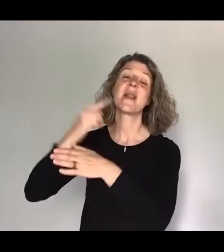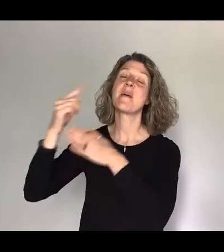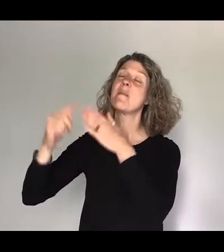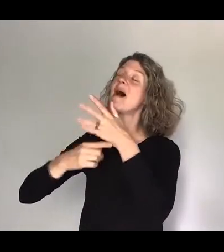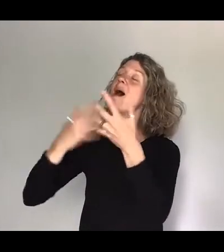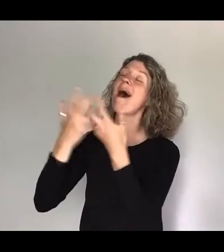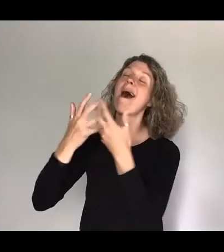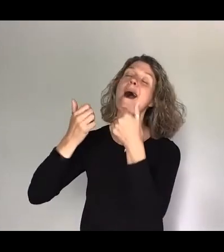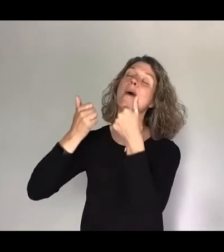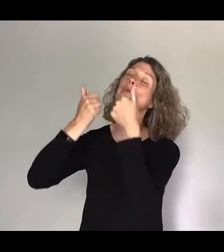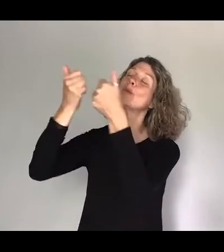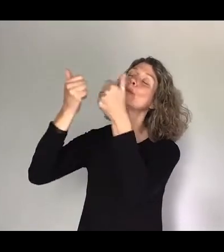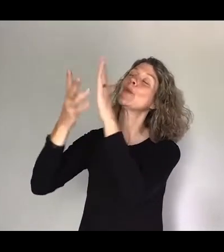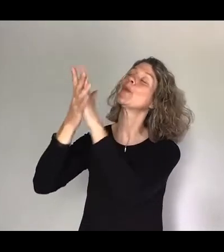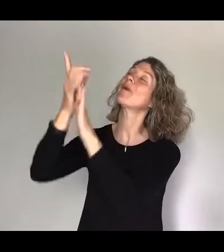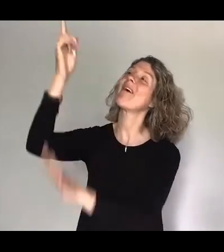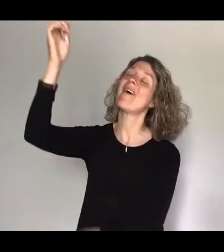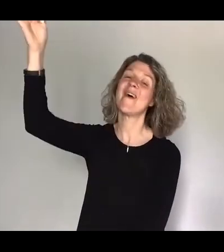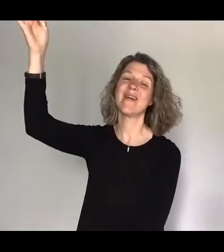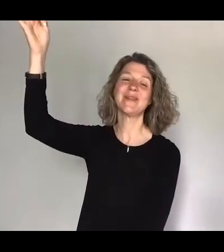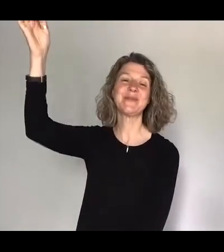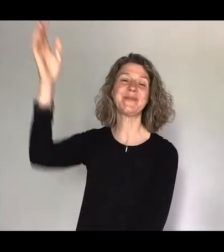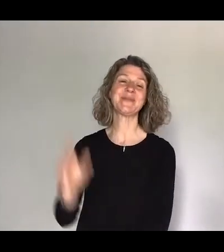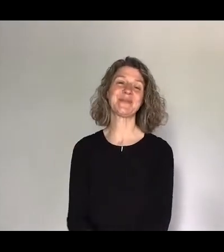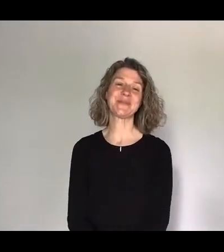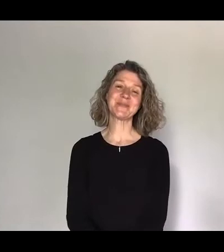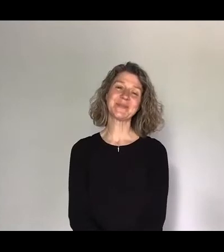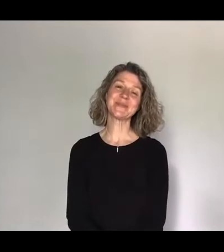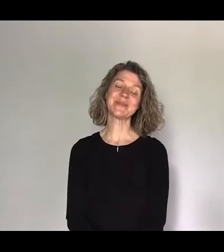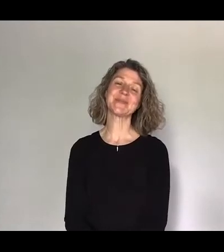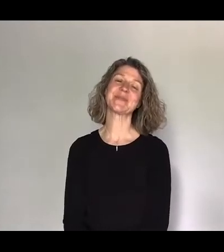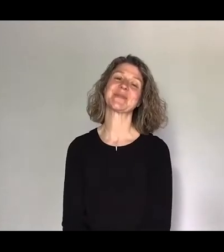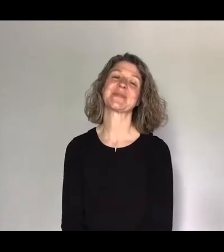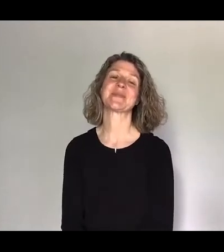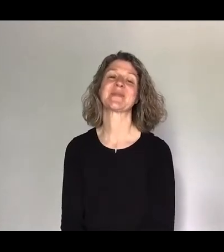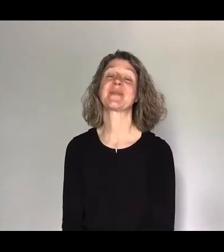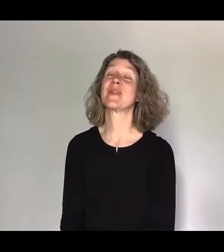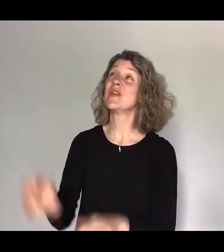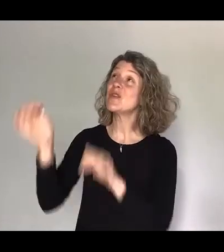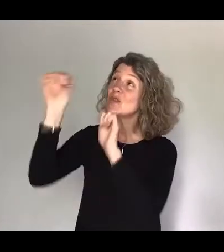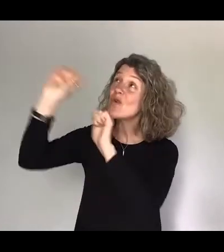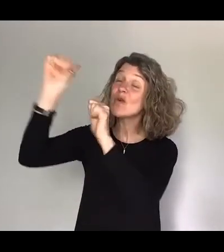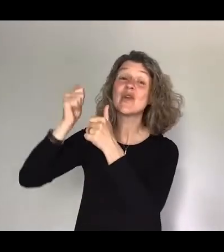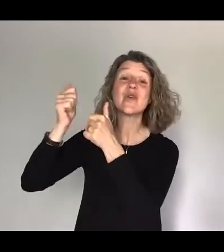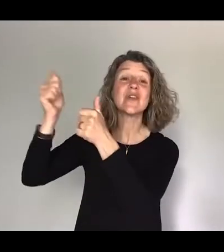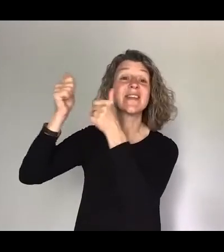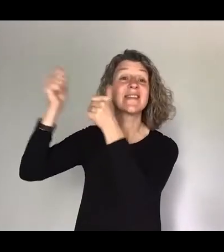of God your goodness your goodness is running